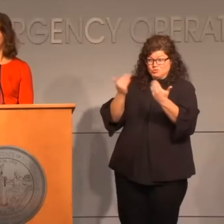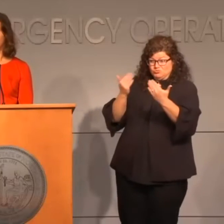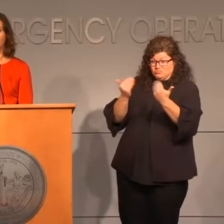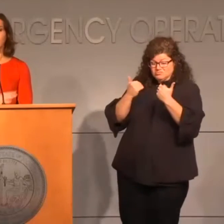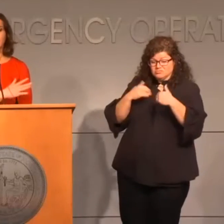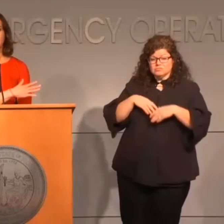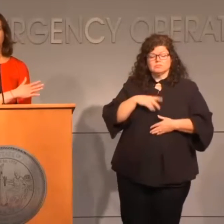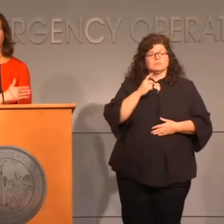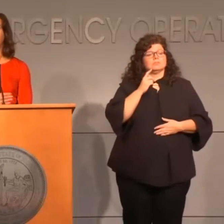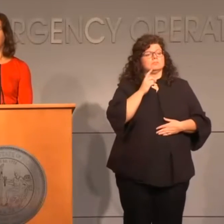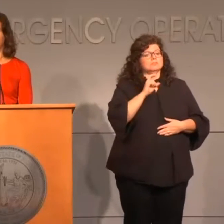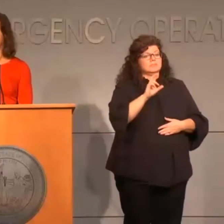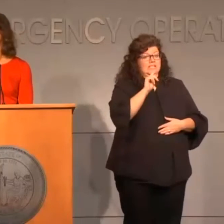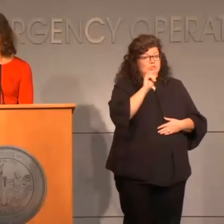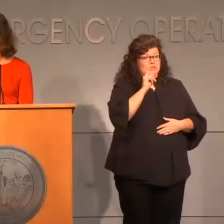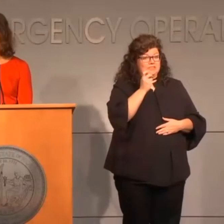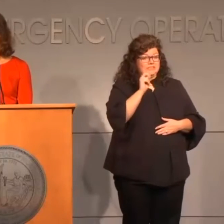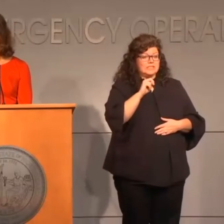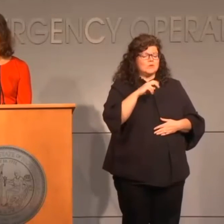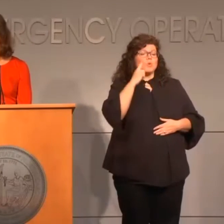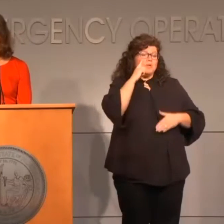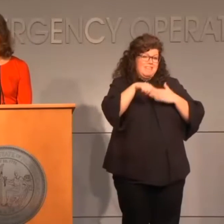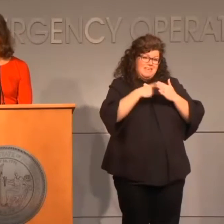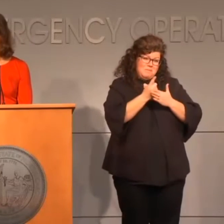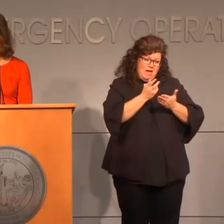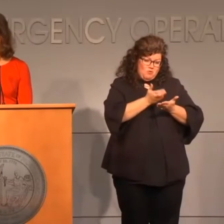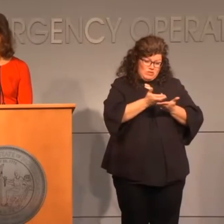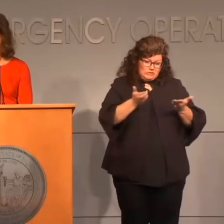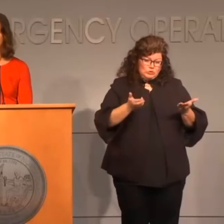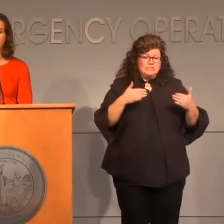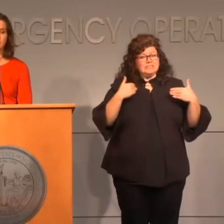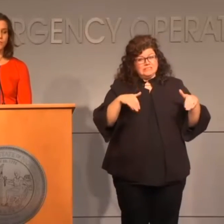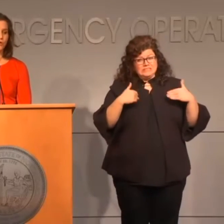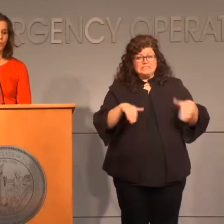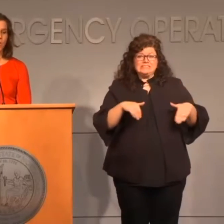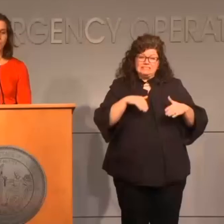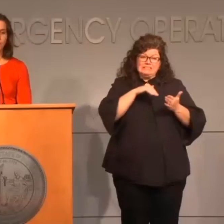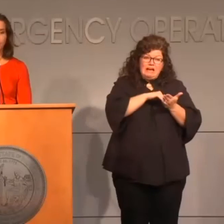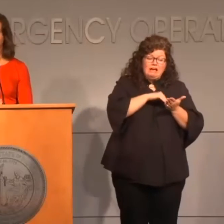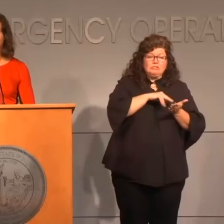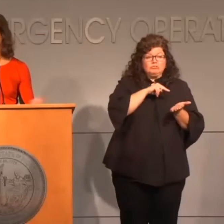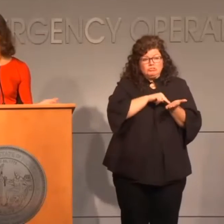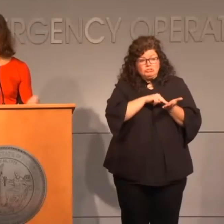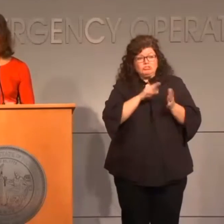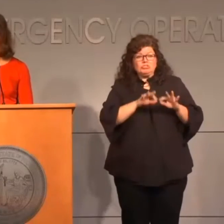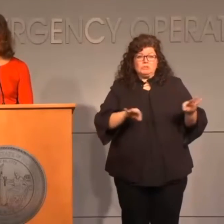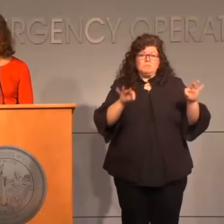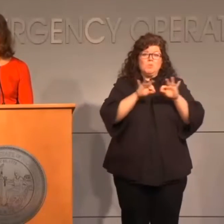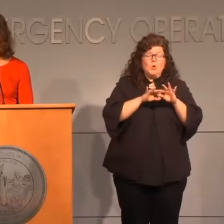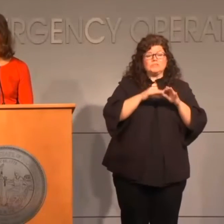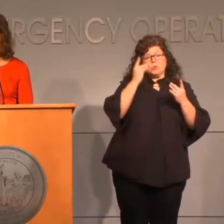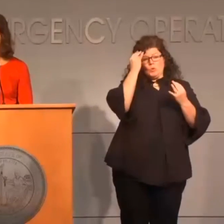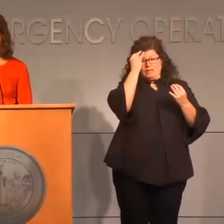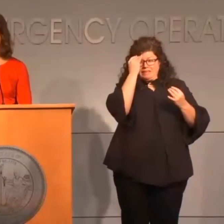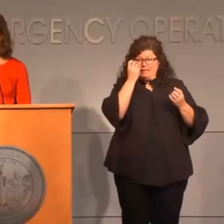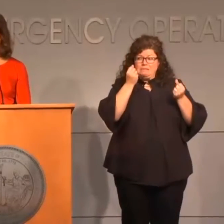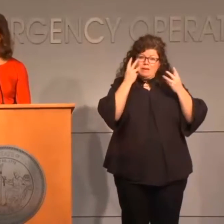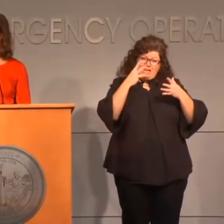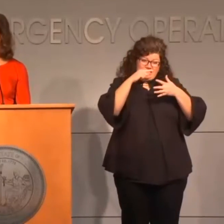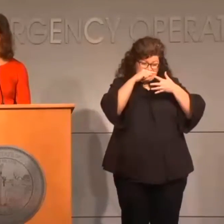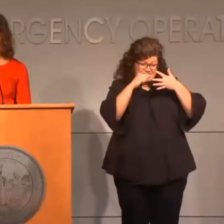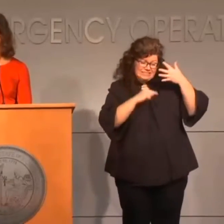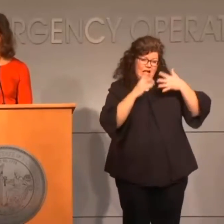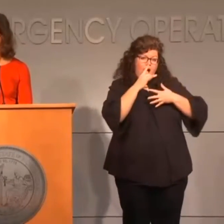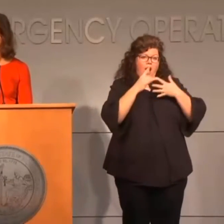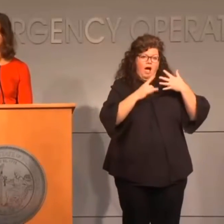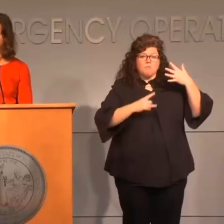something that we are. When we think about all of our resources, our health care workforce is one of those as well, and so we are thinking through all of our different possibilities to meet